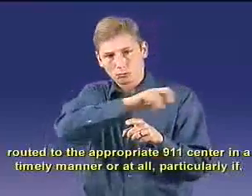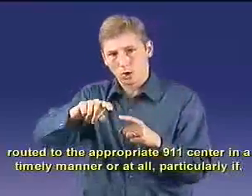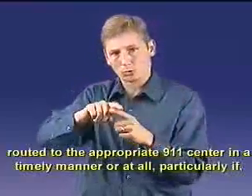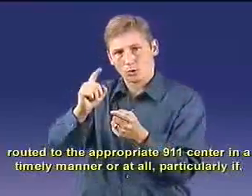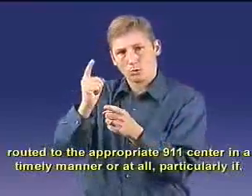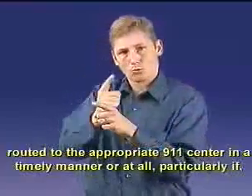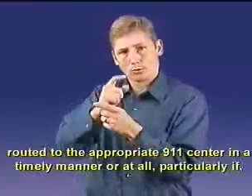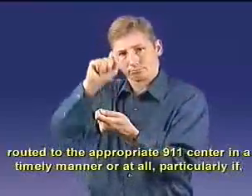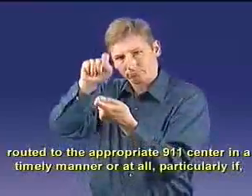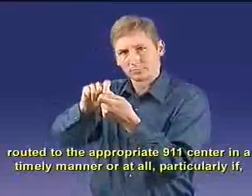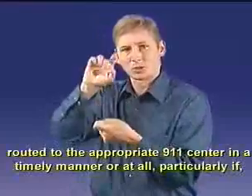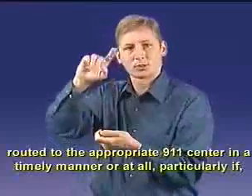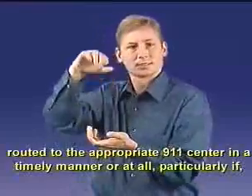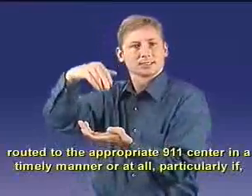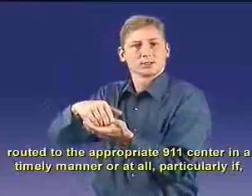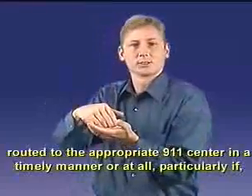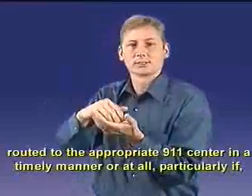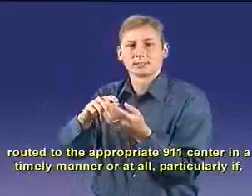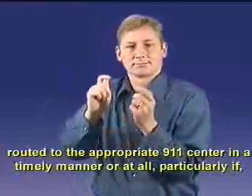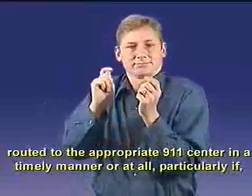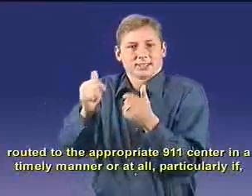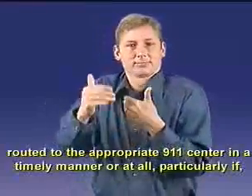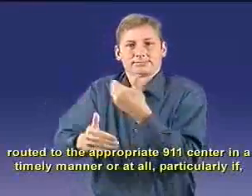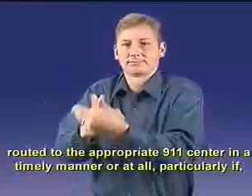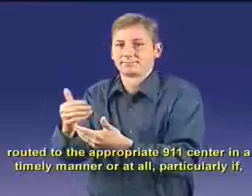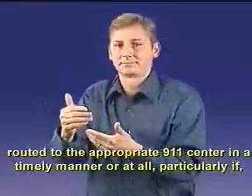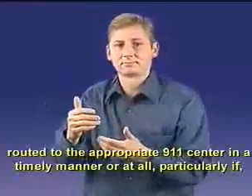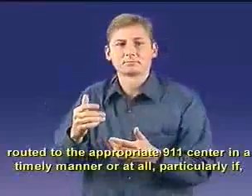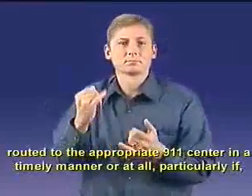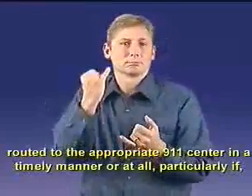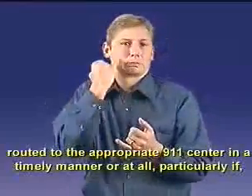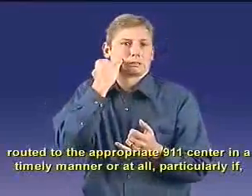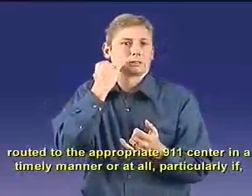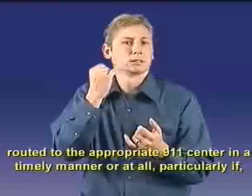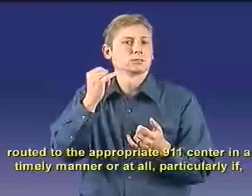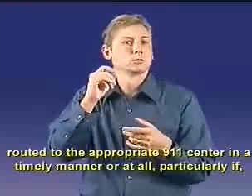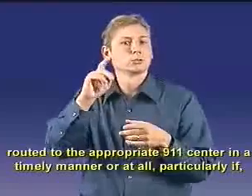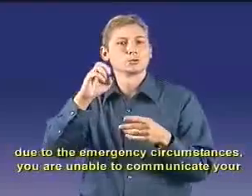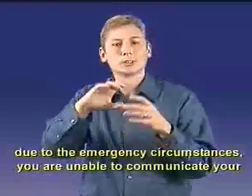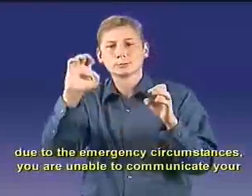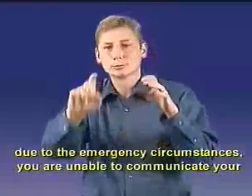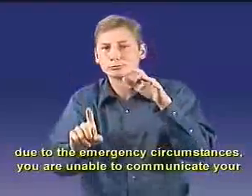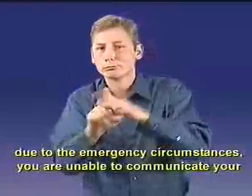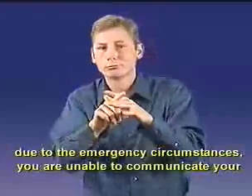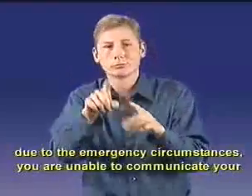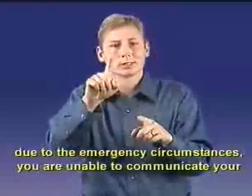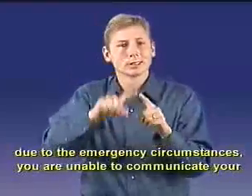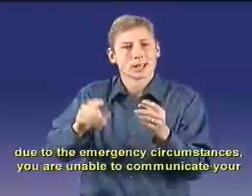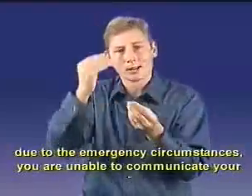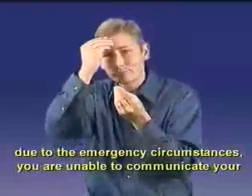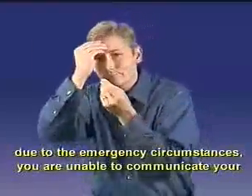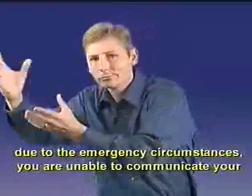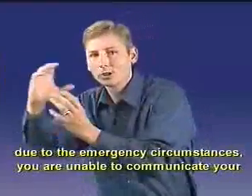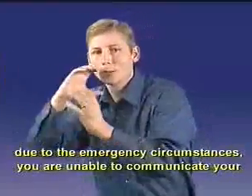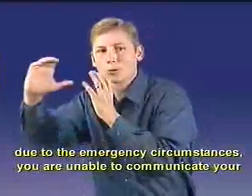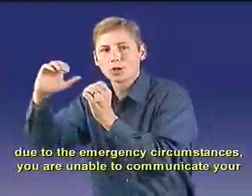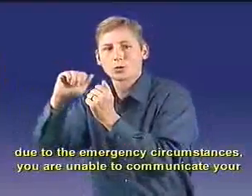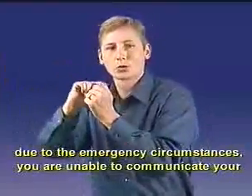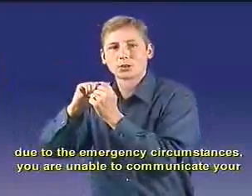12, your call might not be routed to the appropriate 911 center in a timely manner or at all, particularly if,